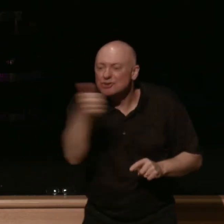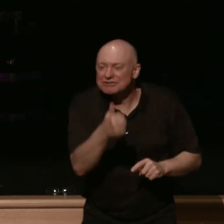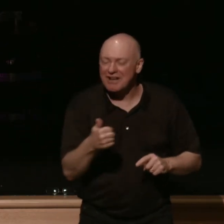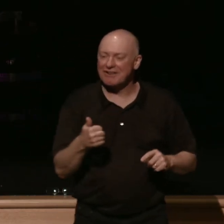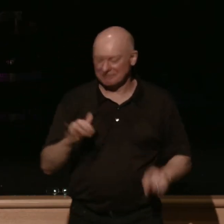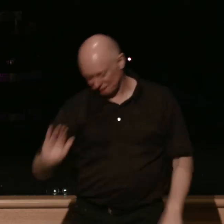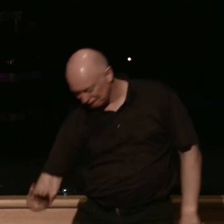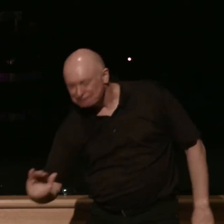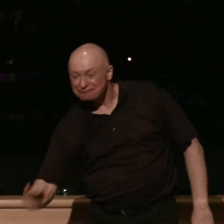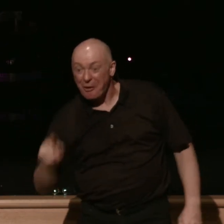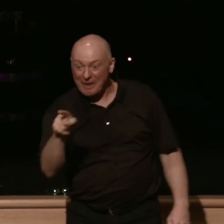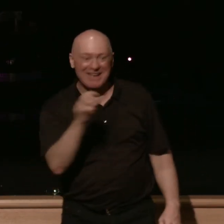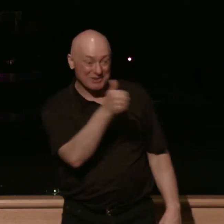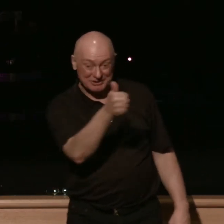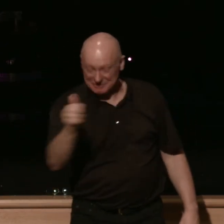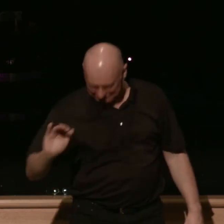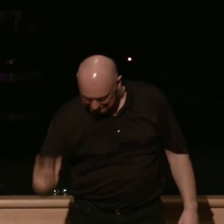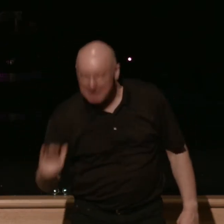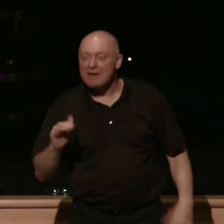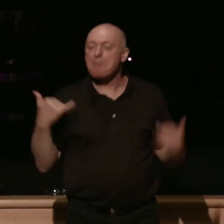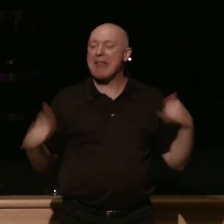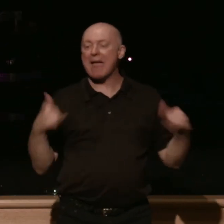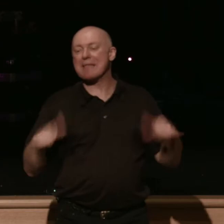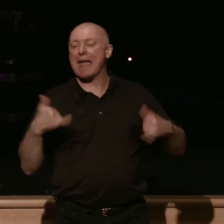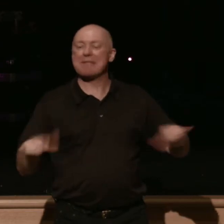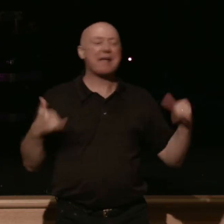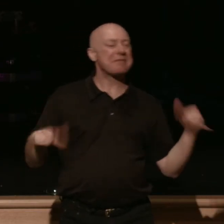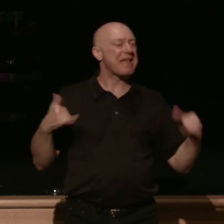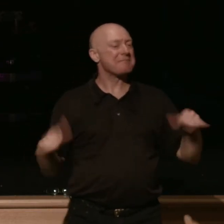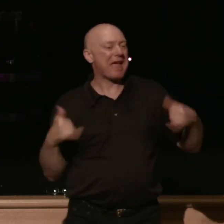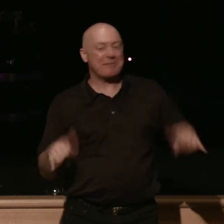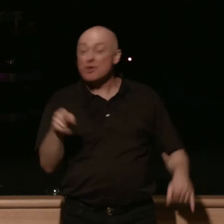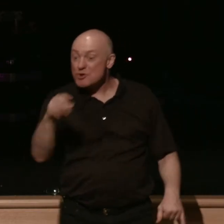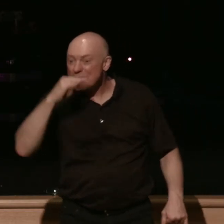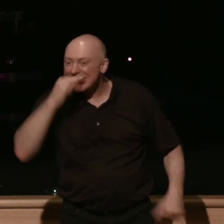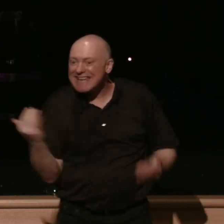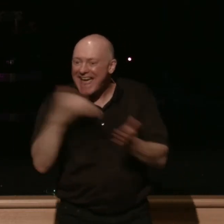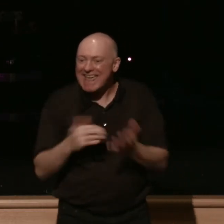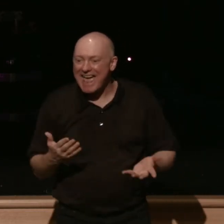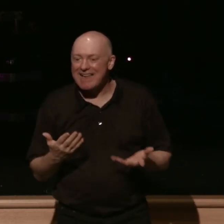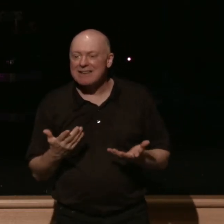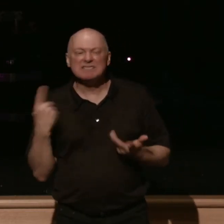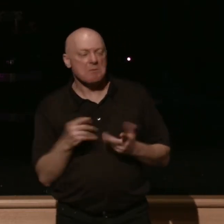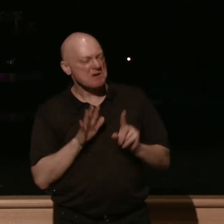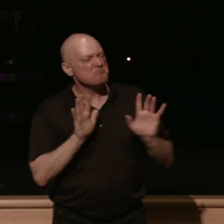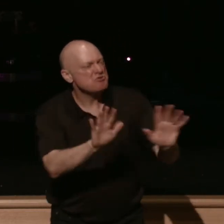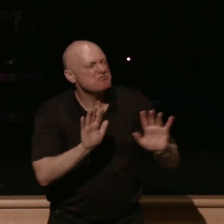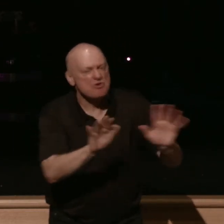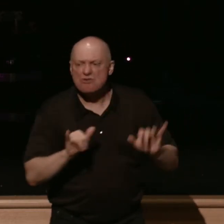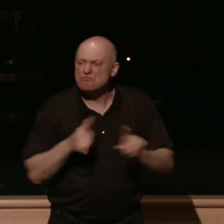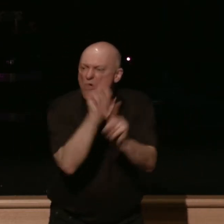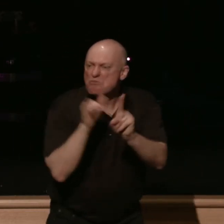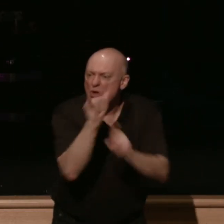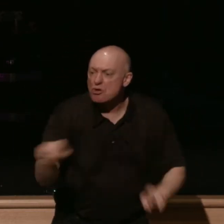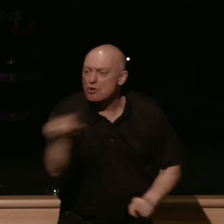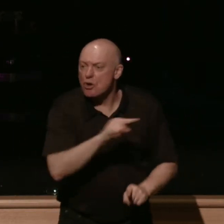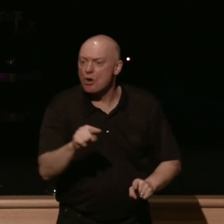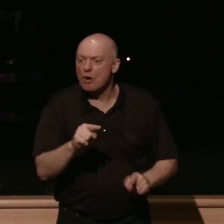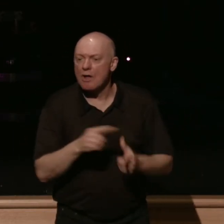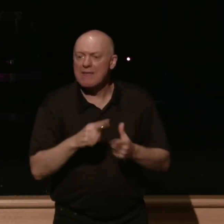tangent uh you're on the playground okay as a kid again being pushed around and bullied and then someone taps you on the shoulder and